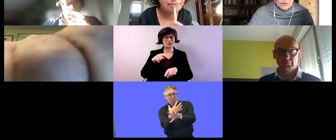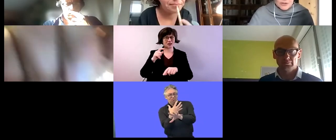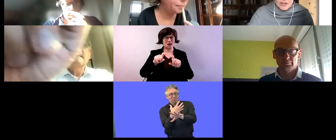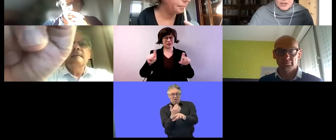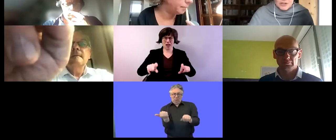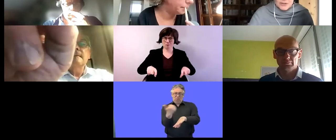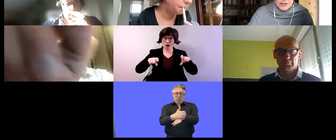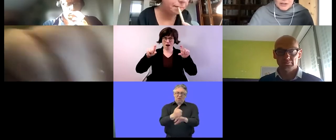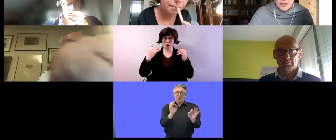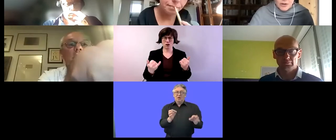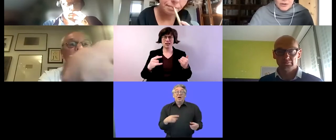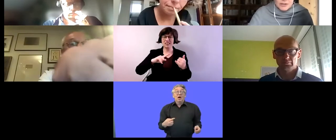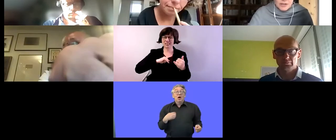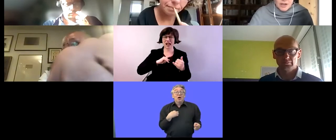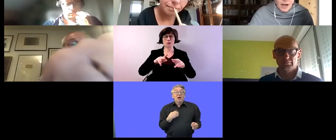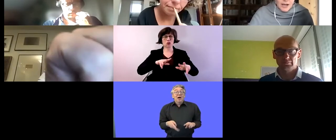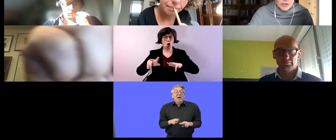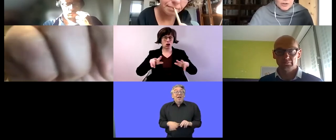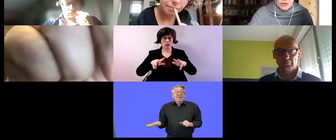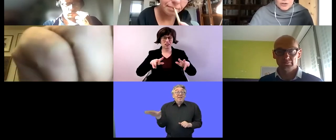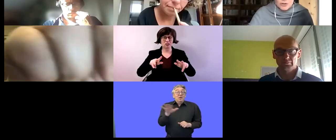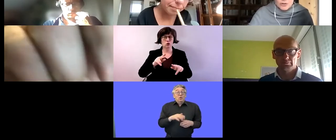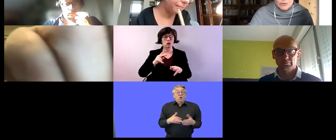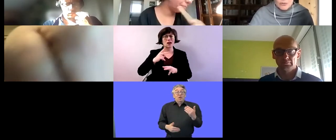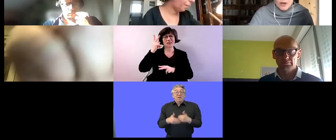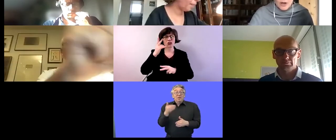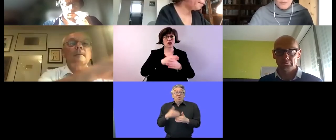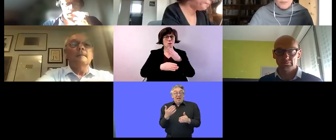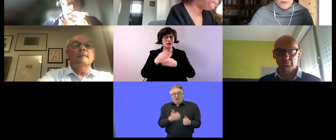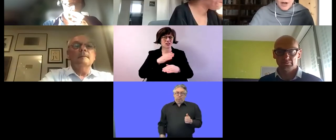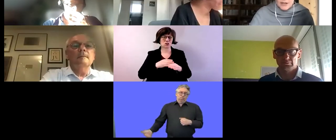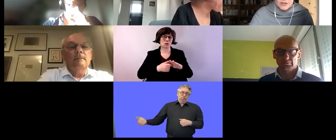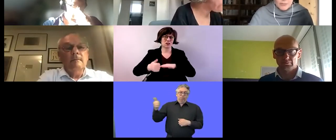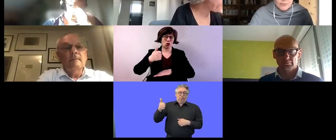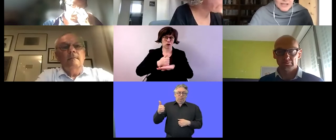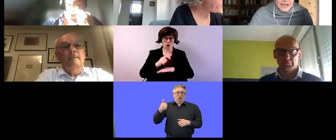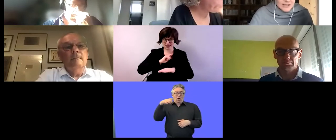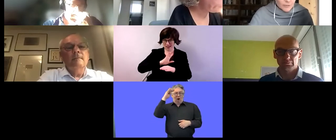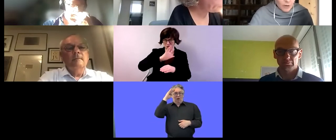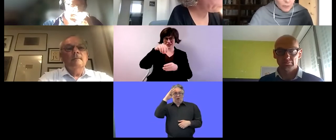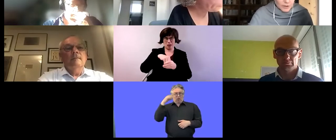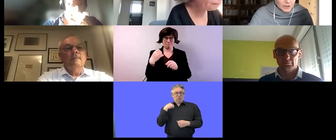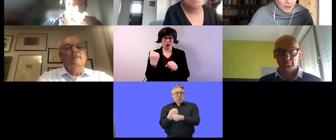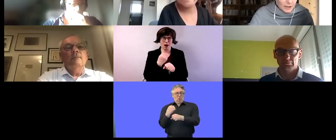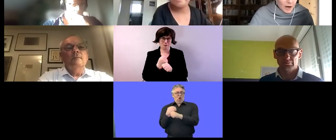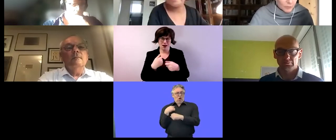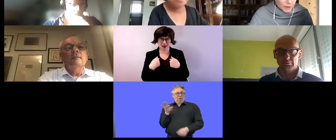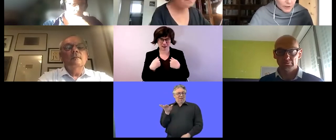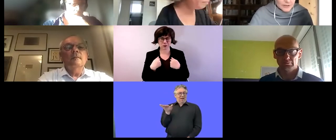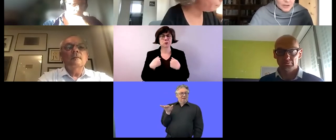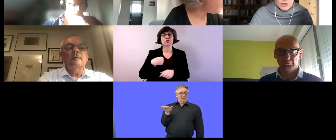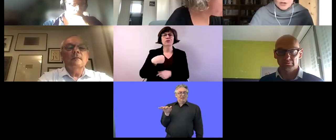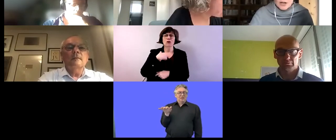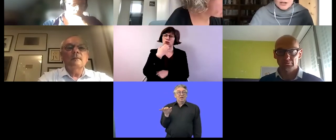called the national disability authority and just to provide some sense of of what our